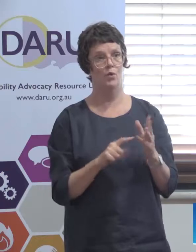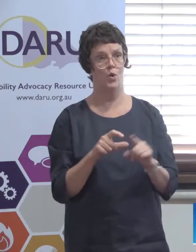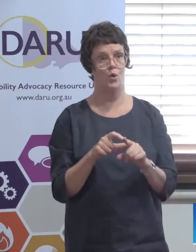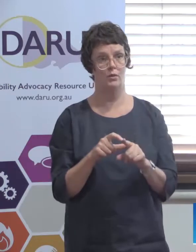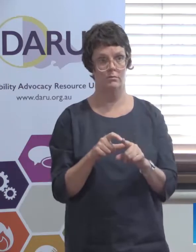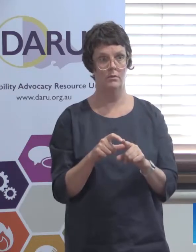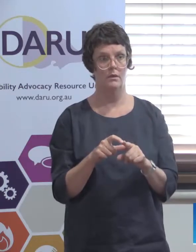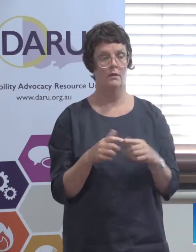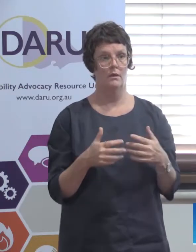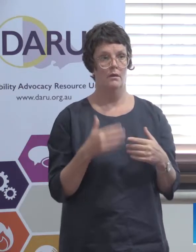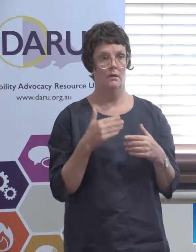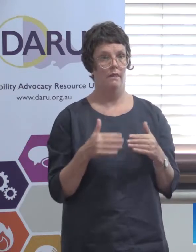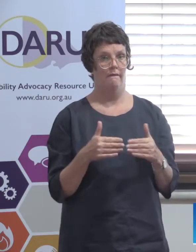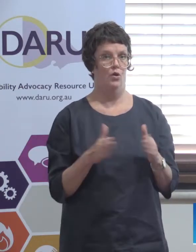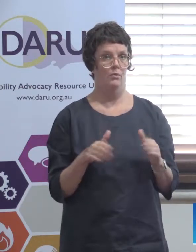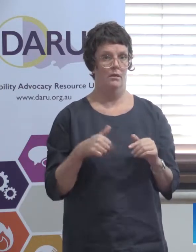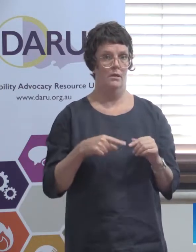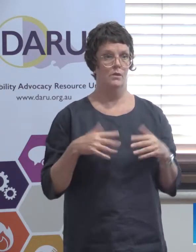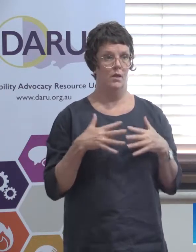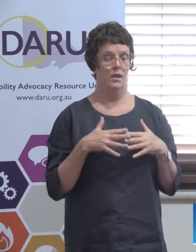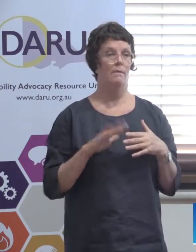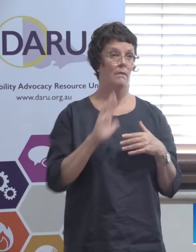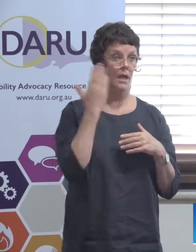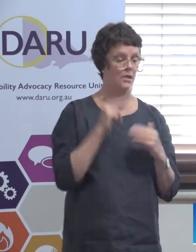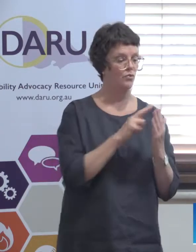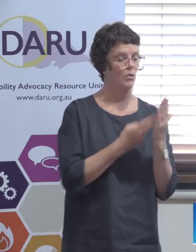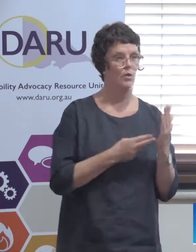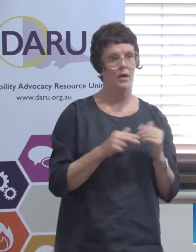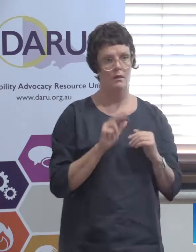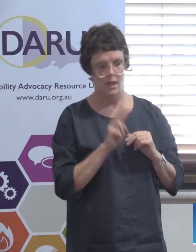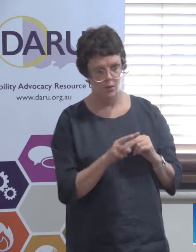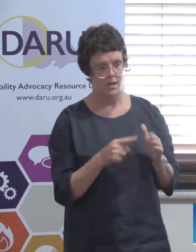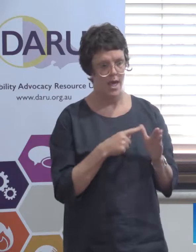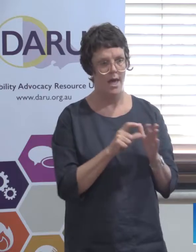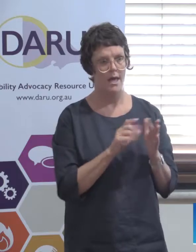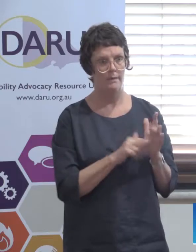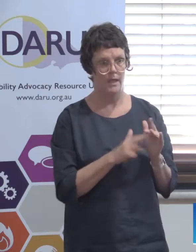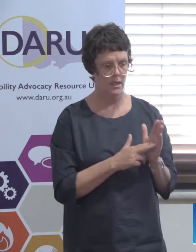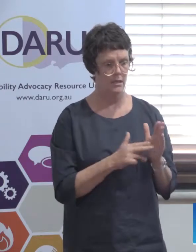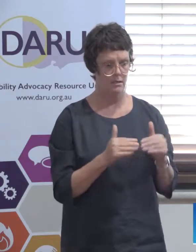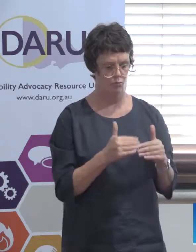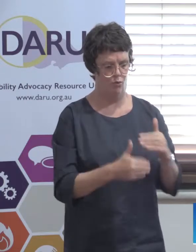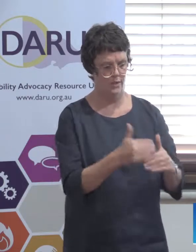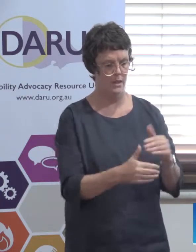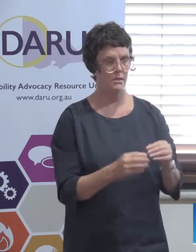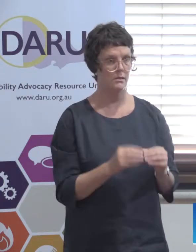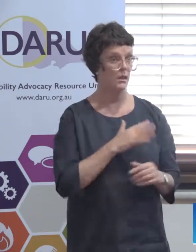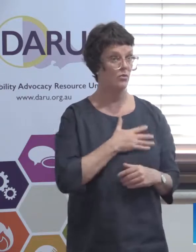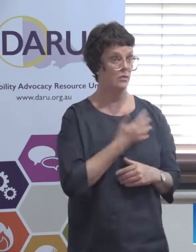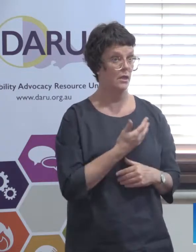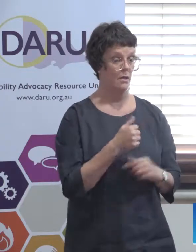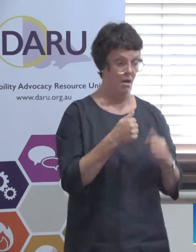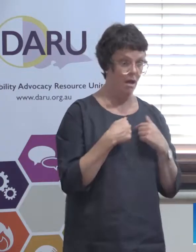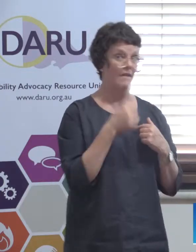that's the new one they've just opened this week I think but that last one they looked at administrative processes and there were some interesting things and I have fed them back to the NDIA